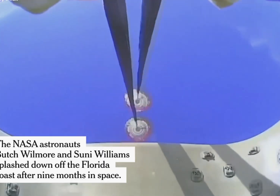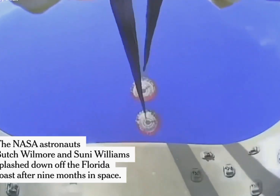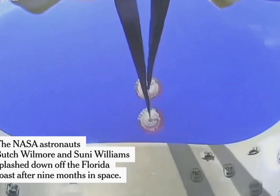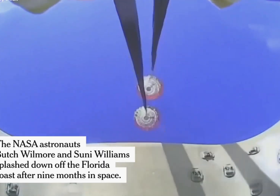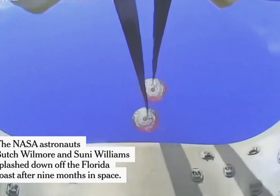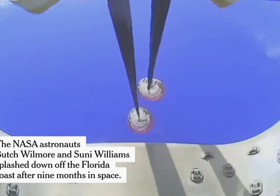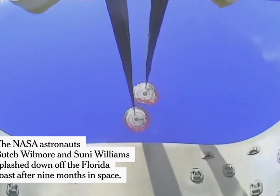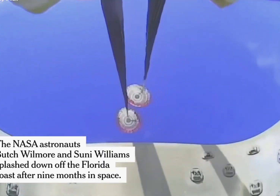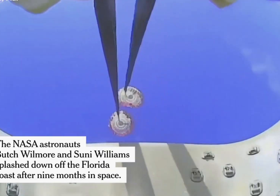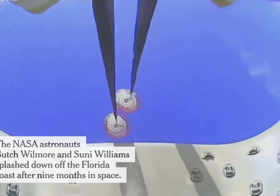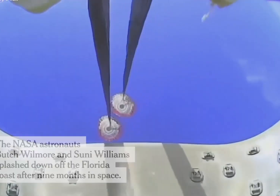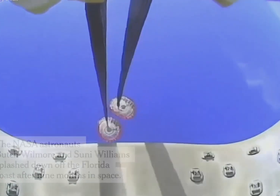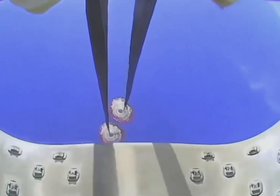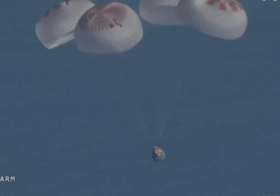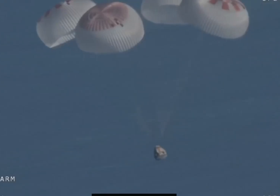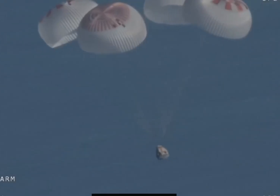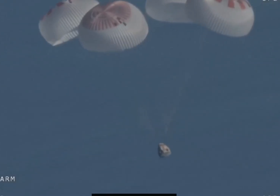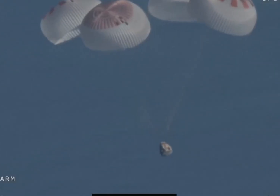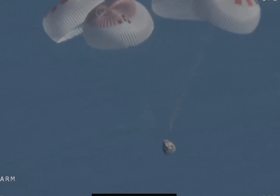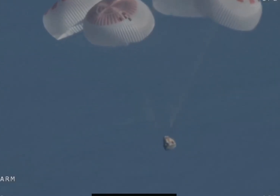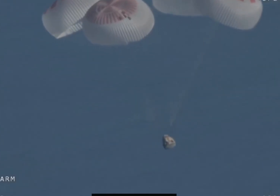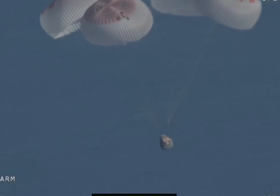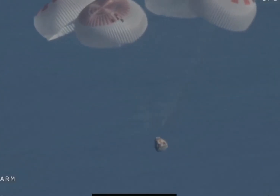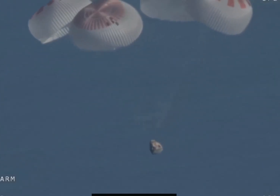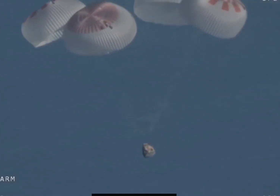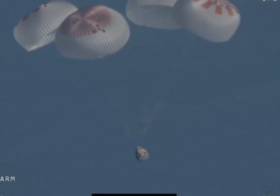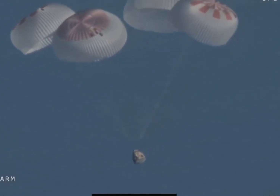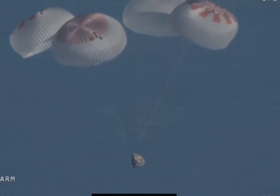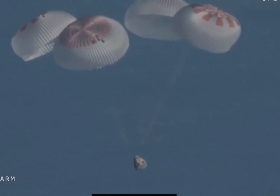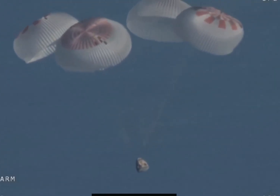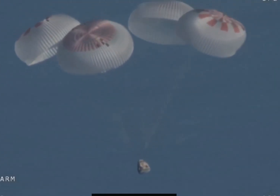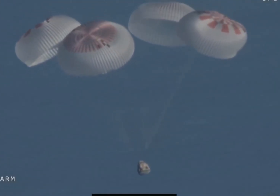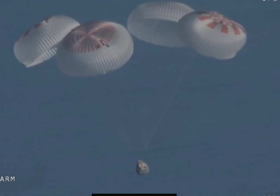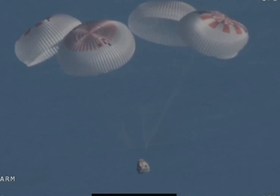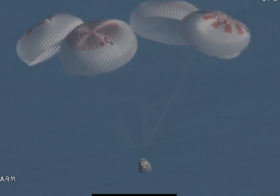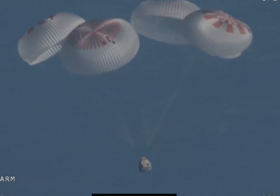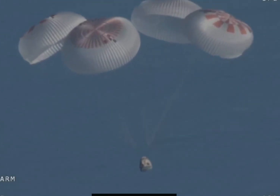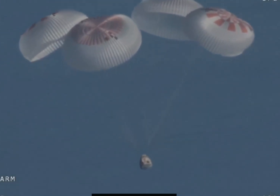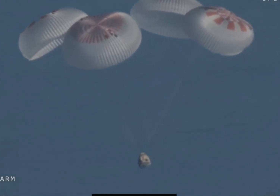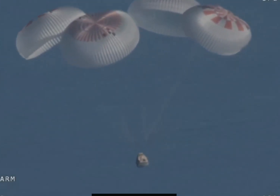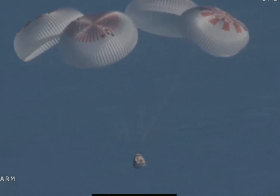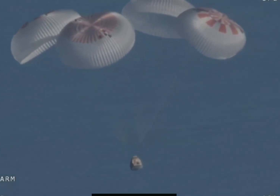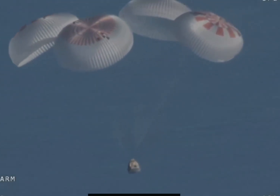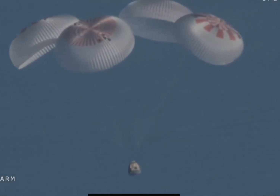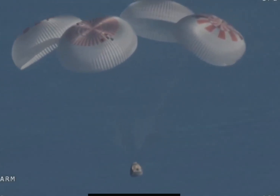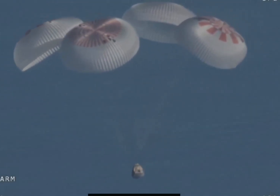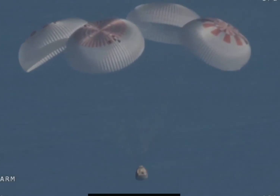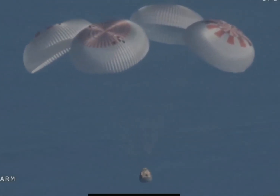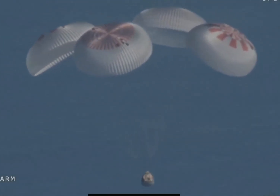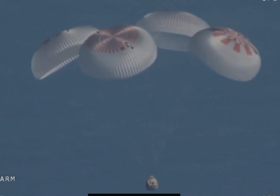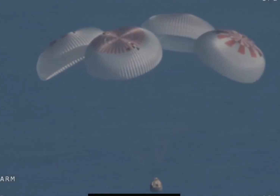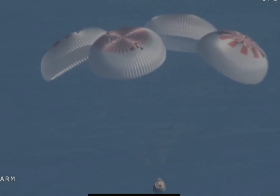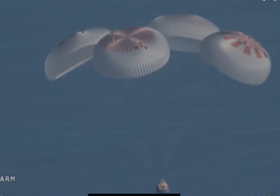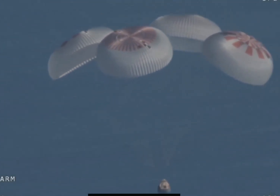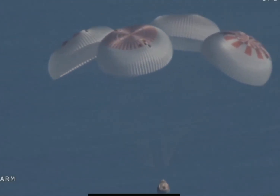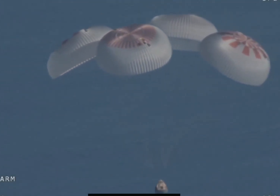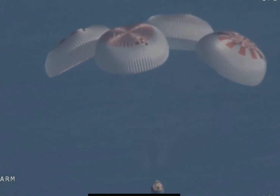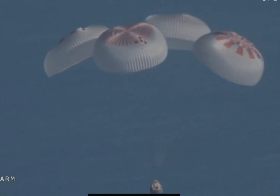back to planet Earth. You can see those parachutes continuing to slow the Dragon capsule down.